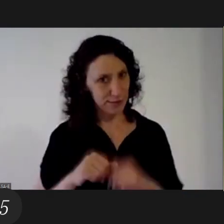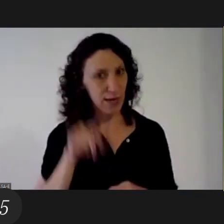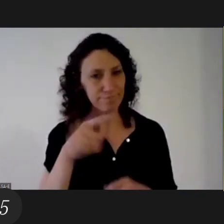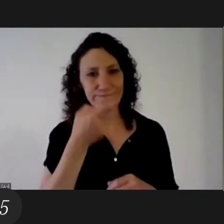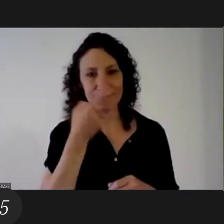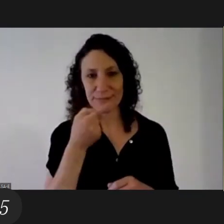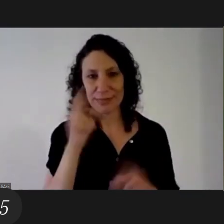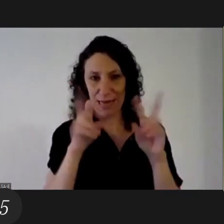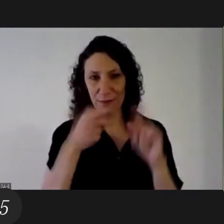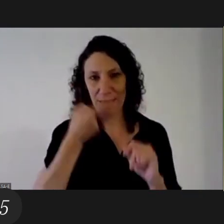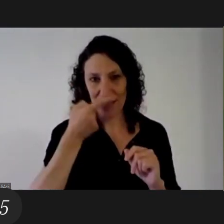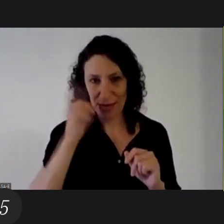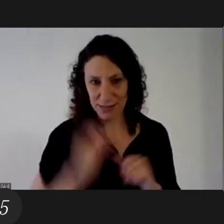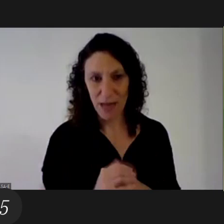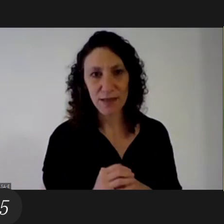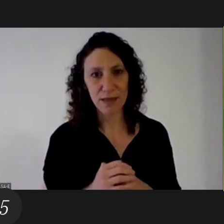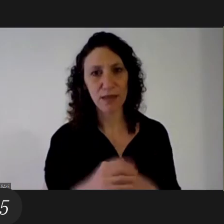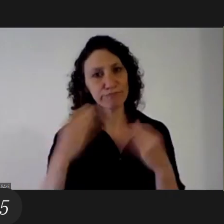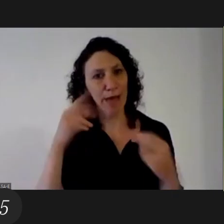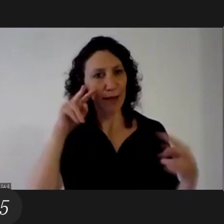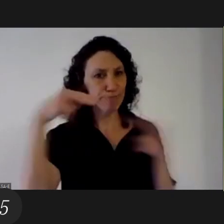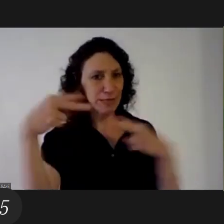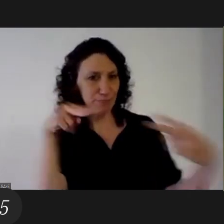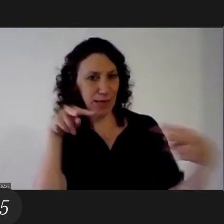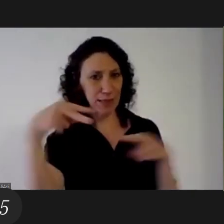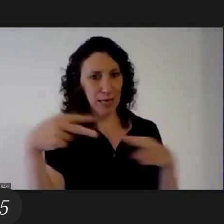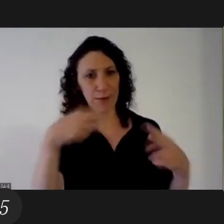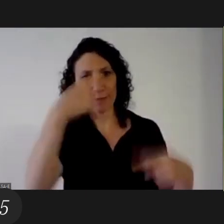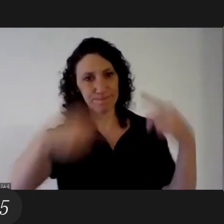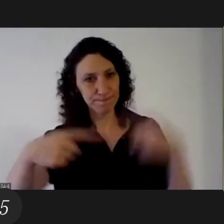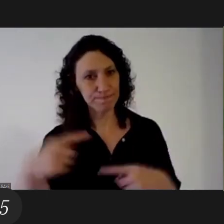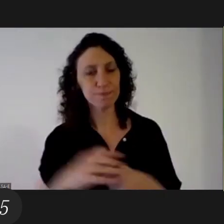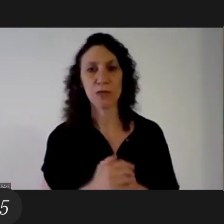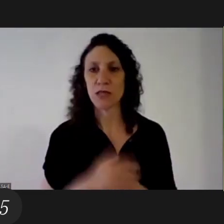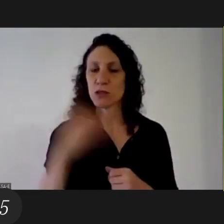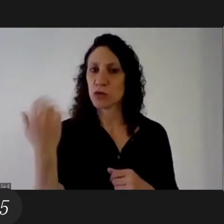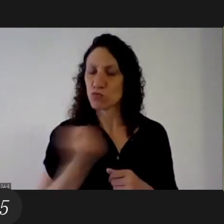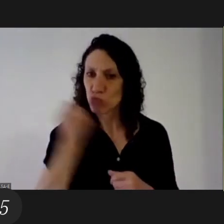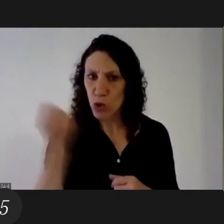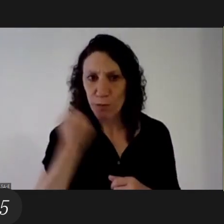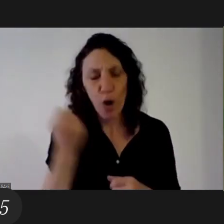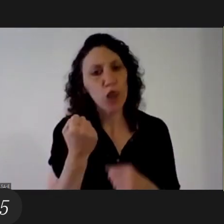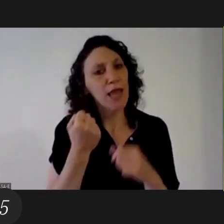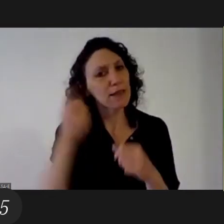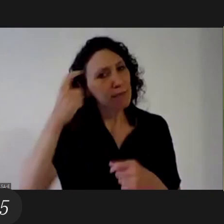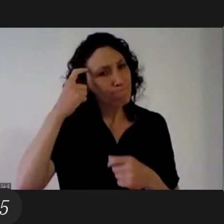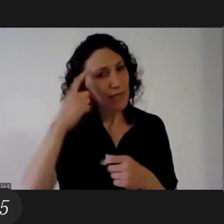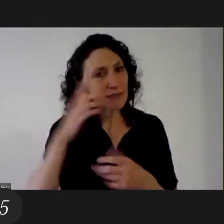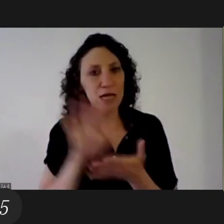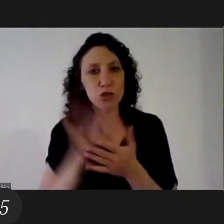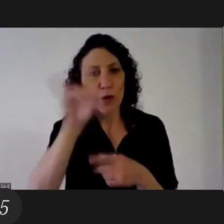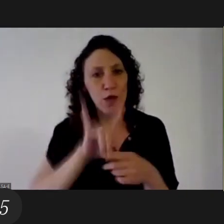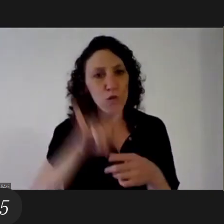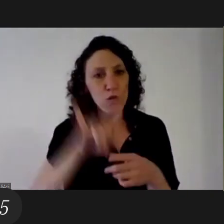that the NSS multiplying the perspectives it is key to think in the training of